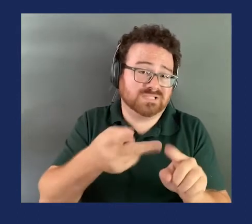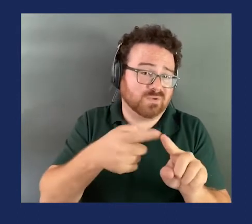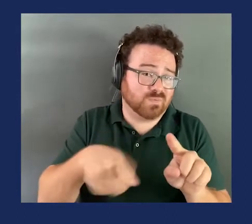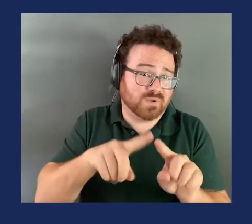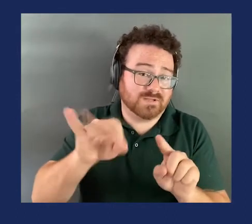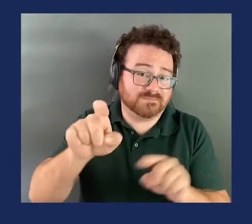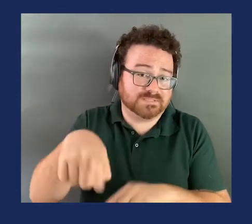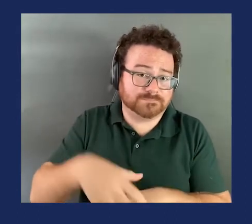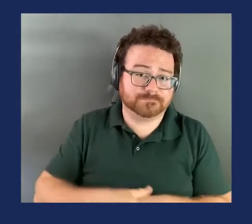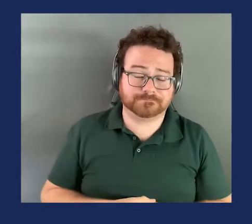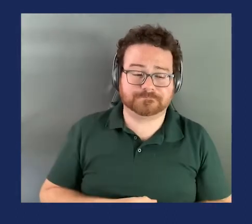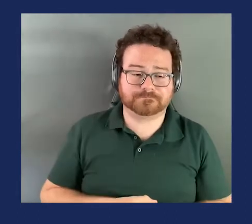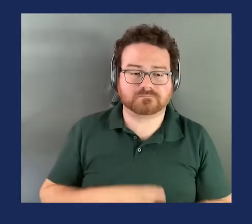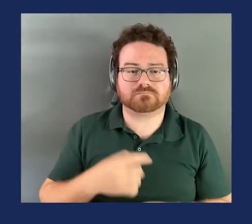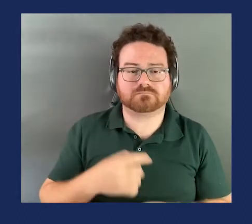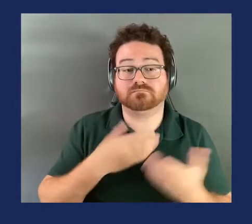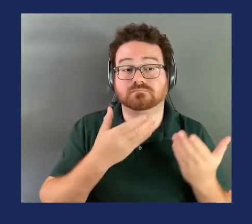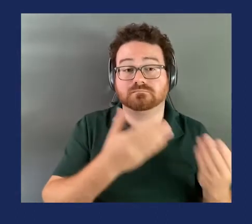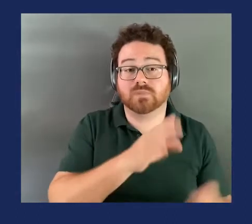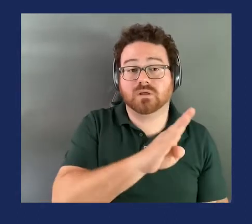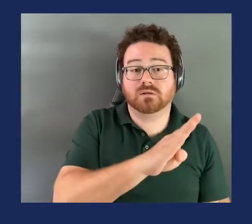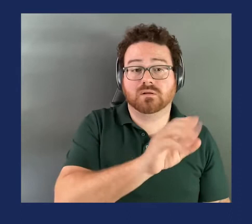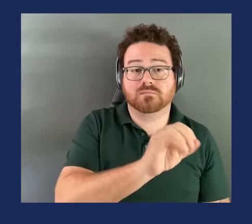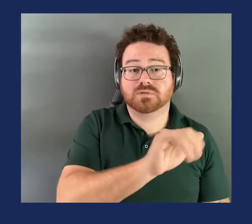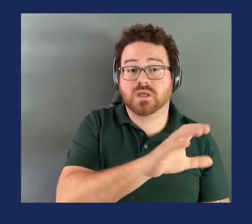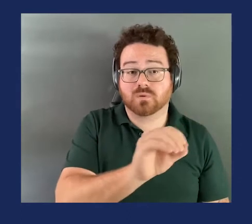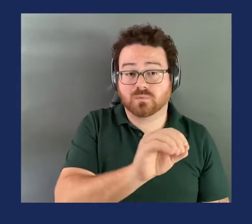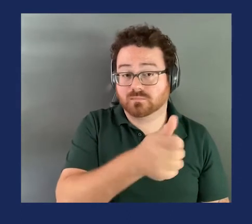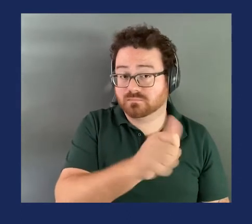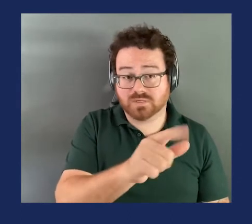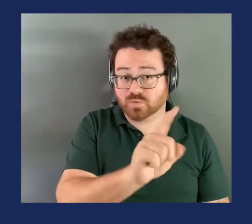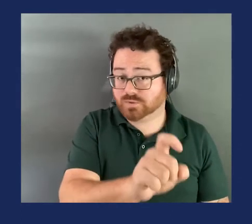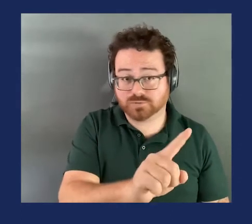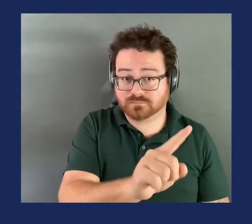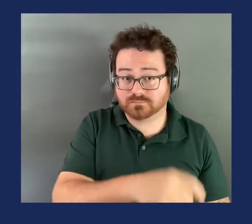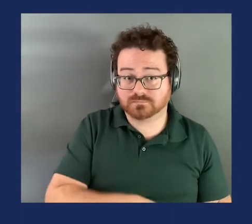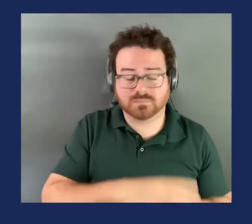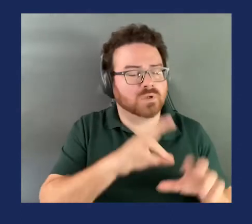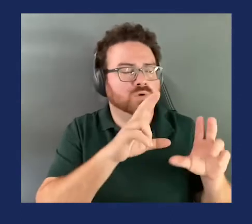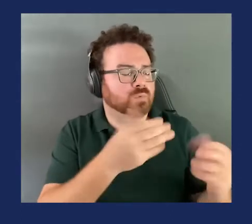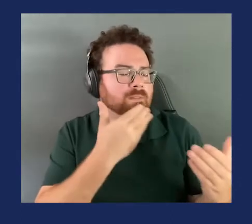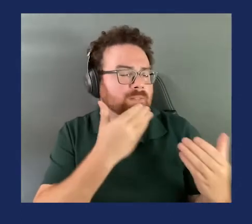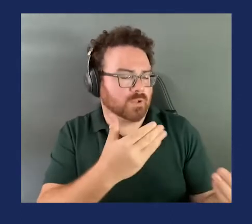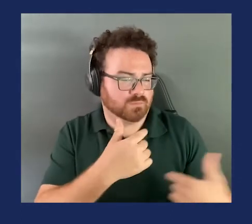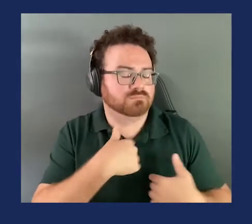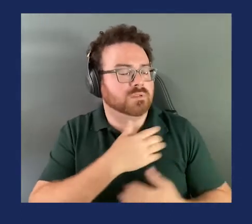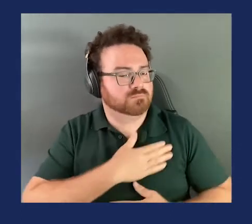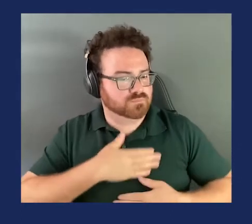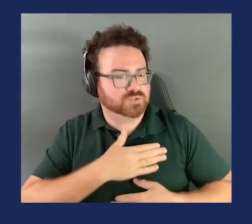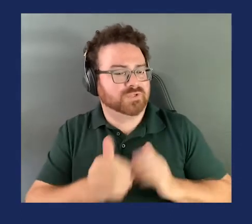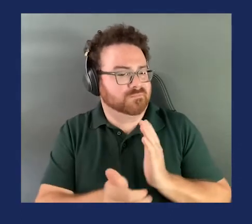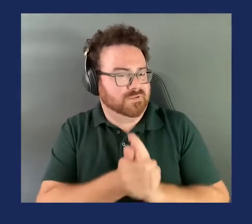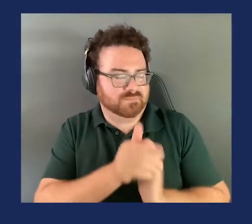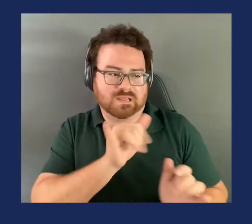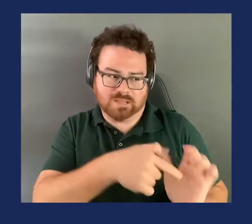I recognize Commissioner Biakko. Did have any questions or comments? Thank you, Chair. I appreciate the amendment. It was